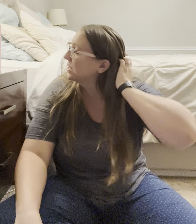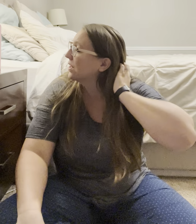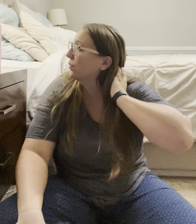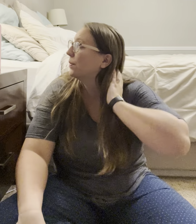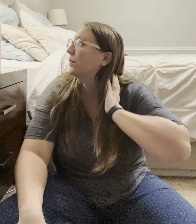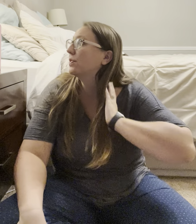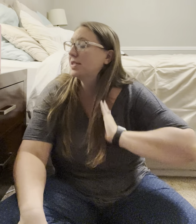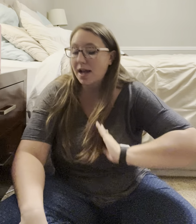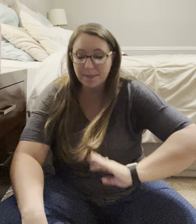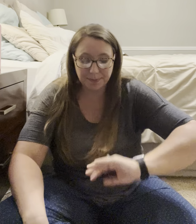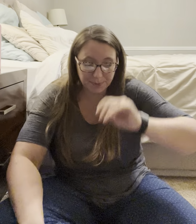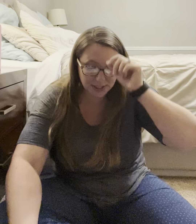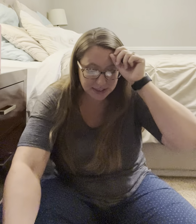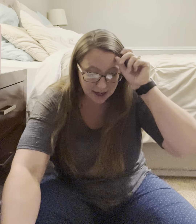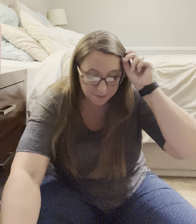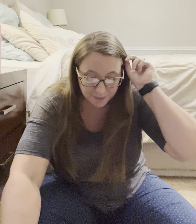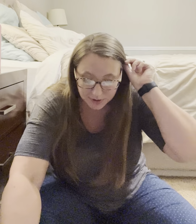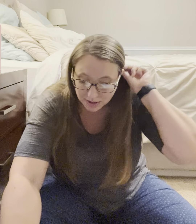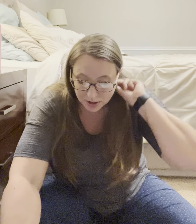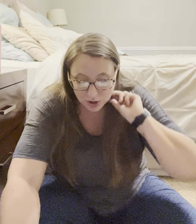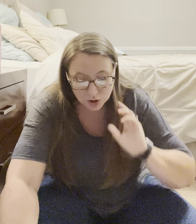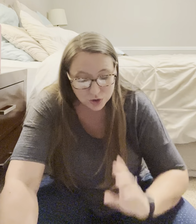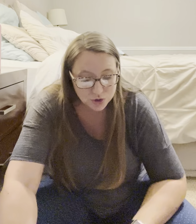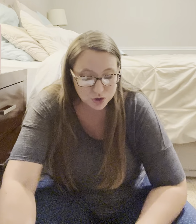to the other room if you don't stop. Please stop. Shh.